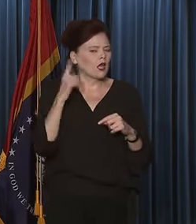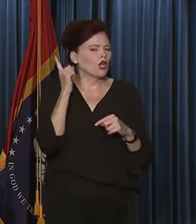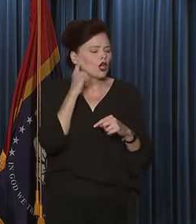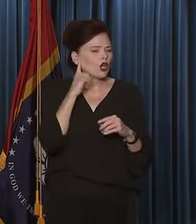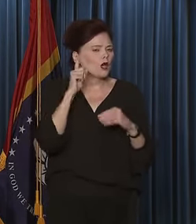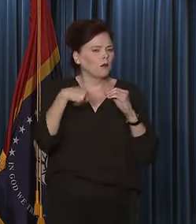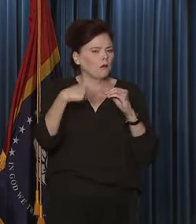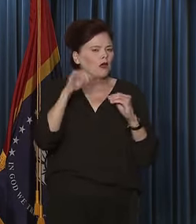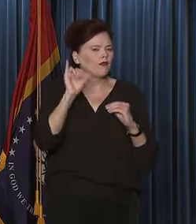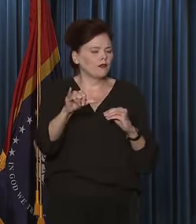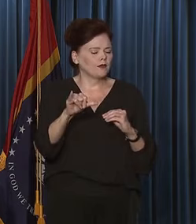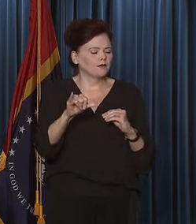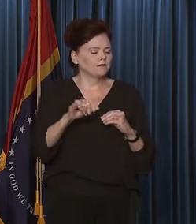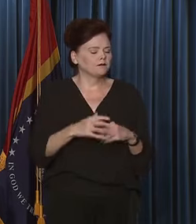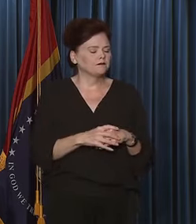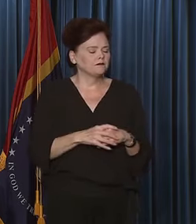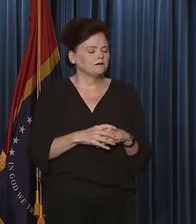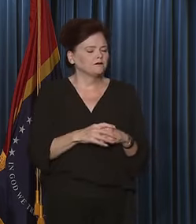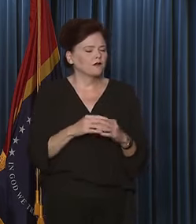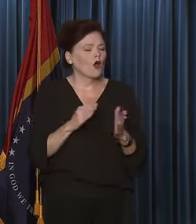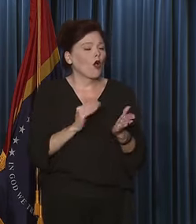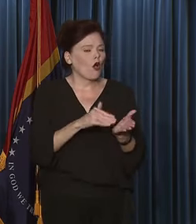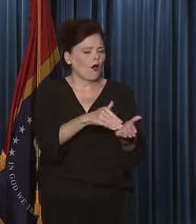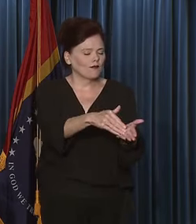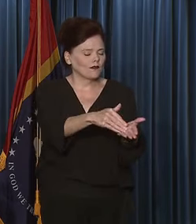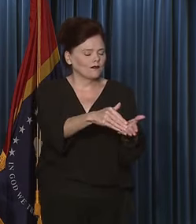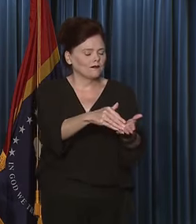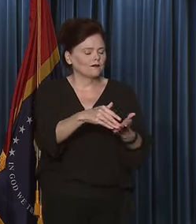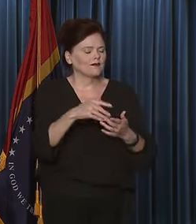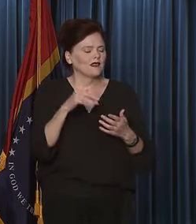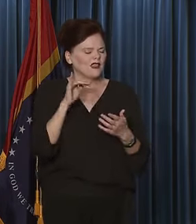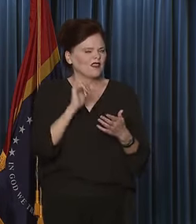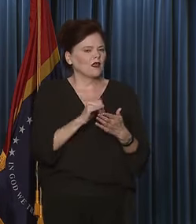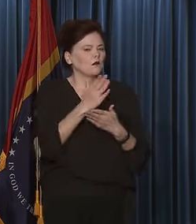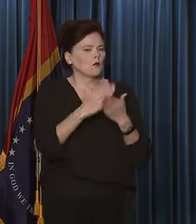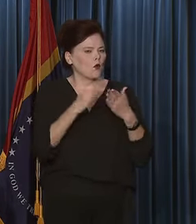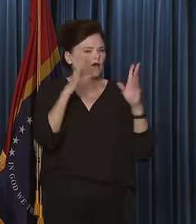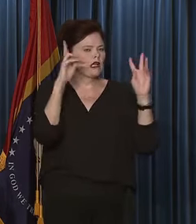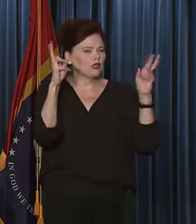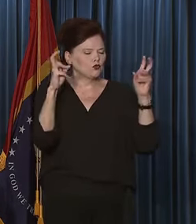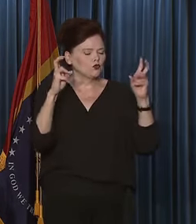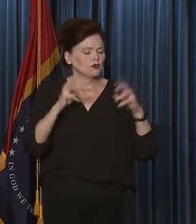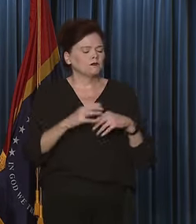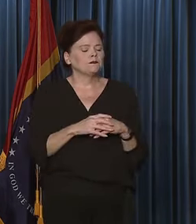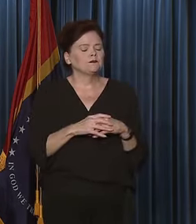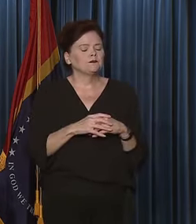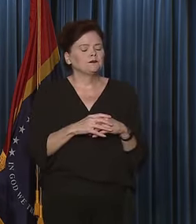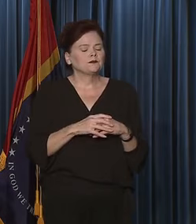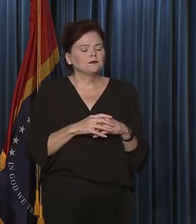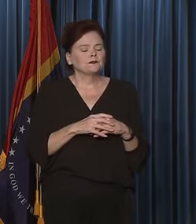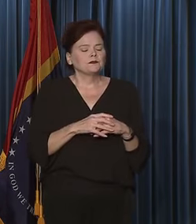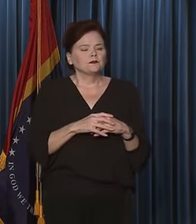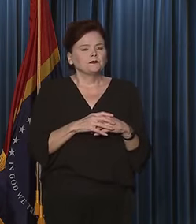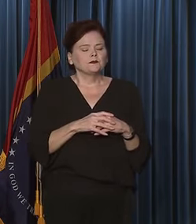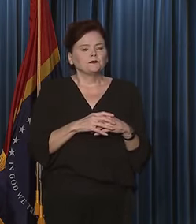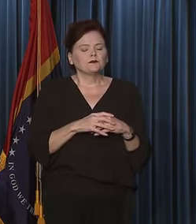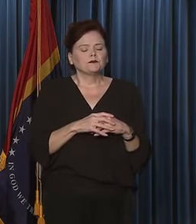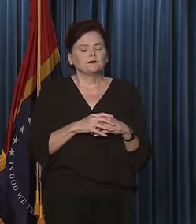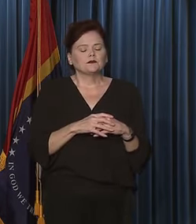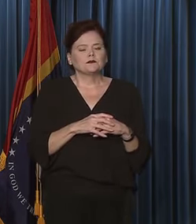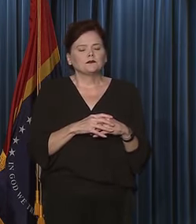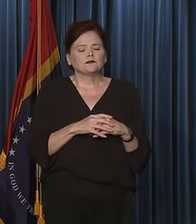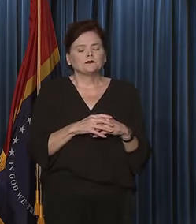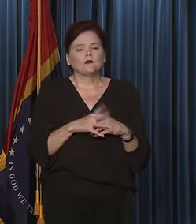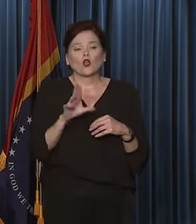about it pretty regularly. And so I think that's part of the issue. And then I think, you know, the other